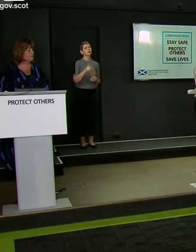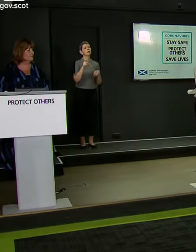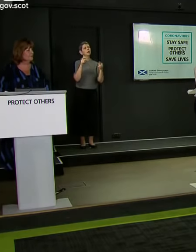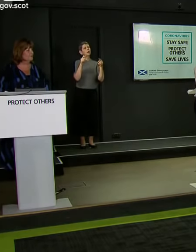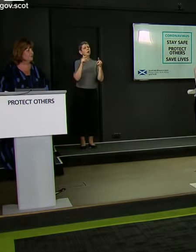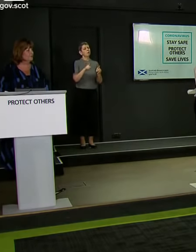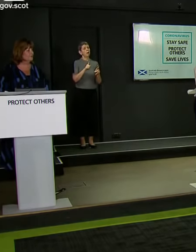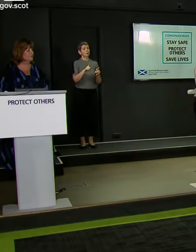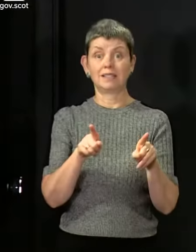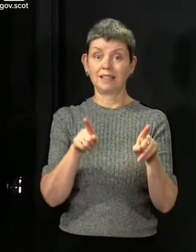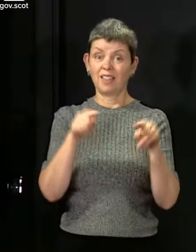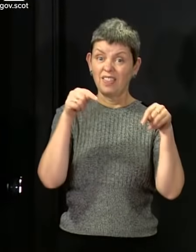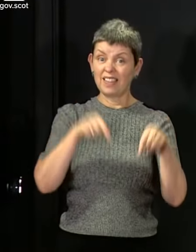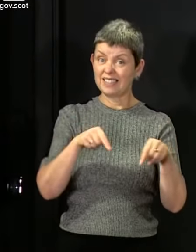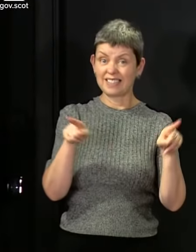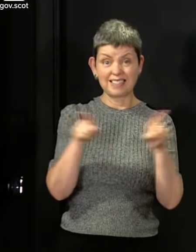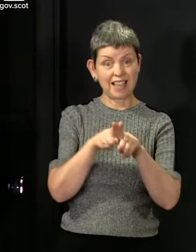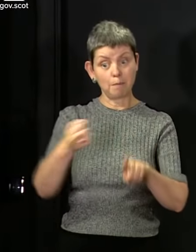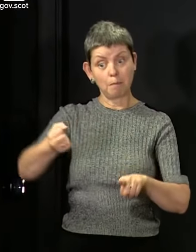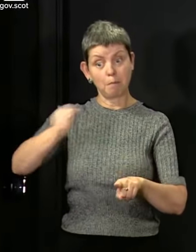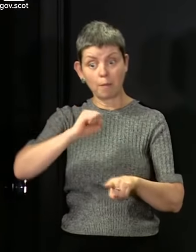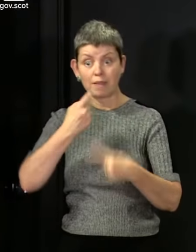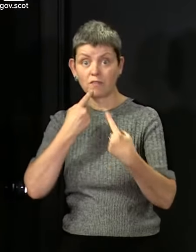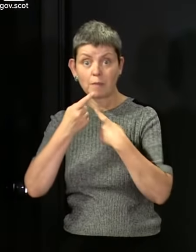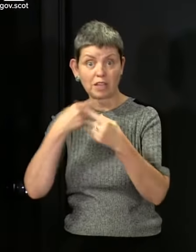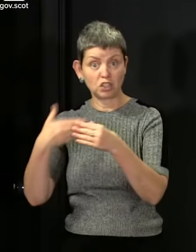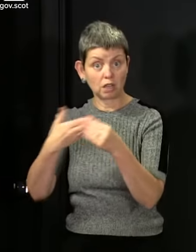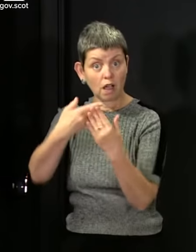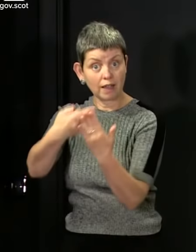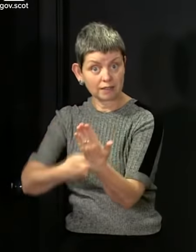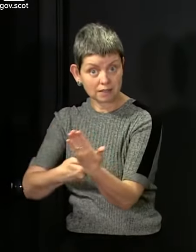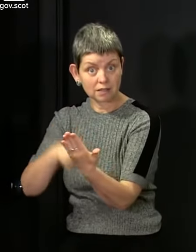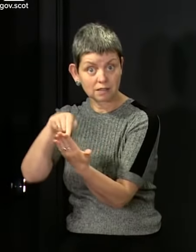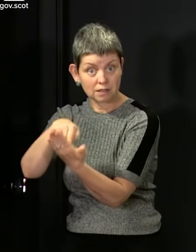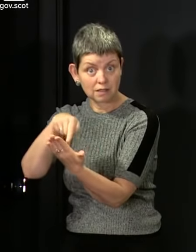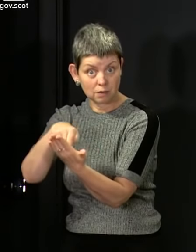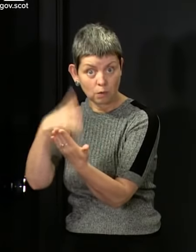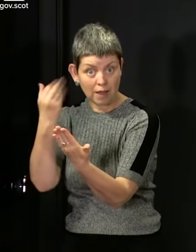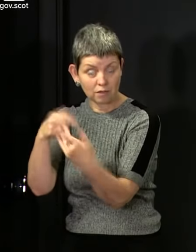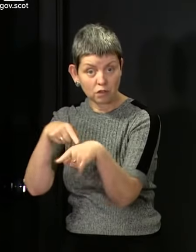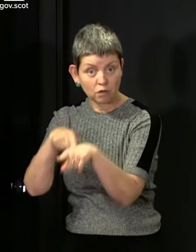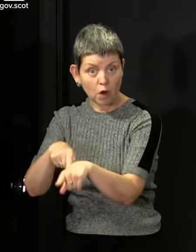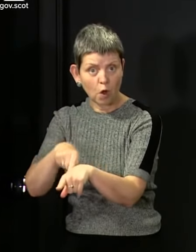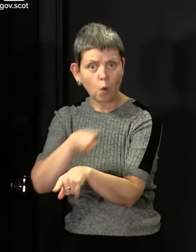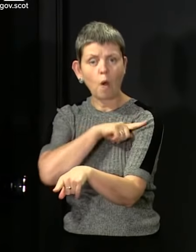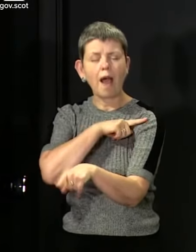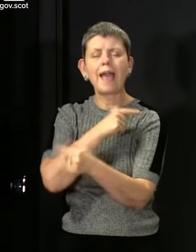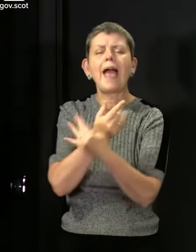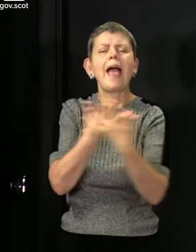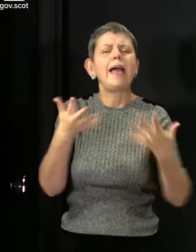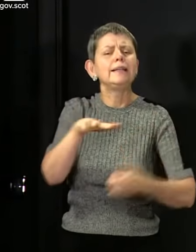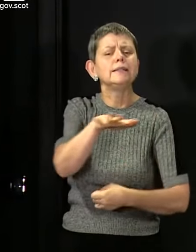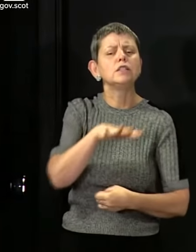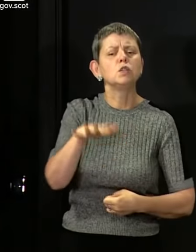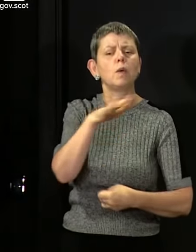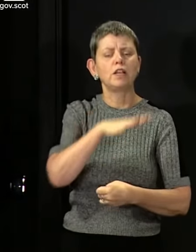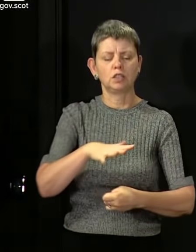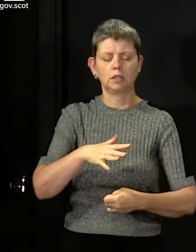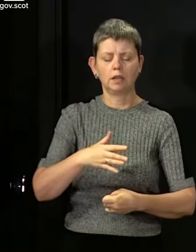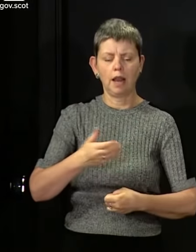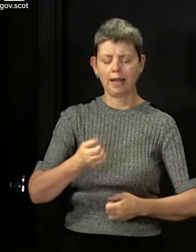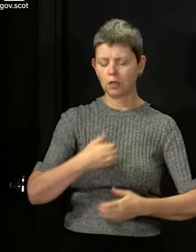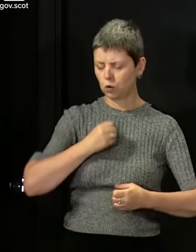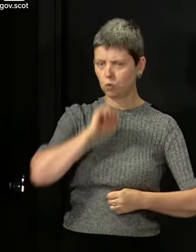some of the guidance for pubs, for example, because what we're talking about here is a phenomenon where people are maybe breathing more deeply to sing or